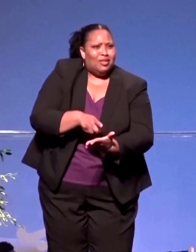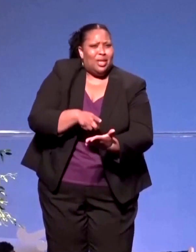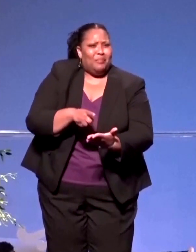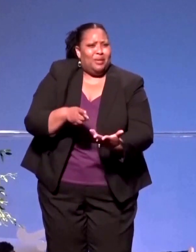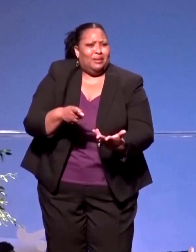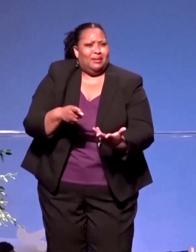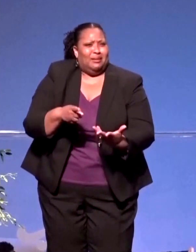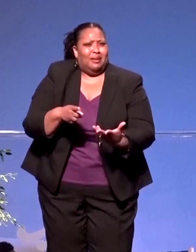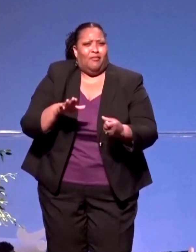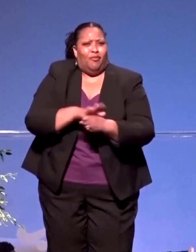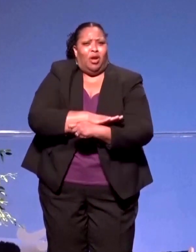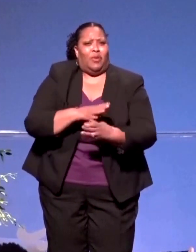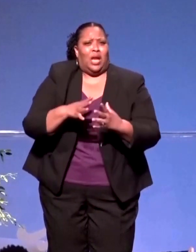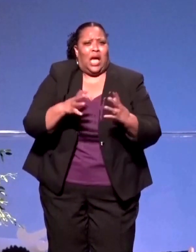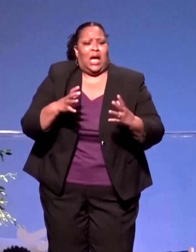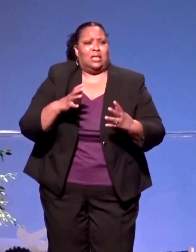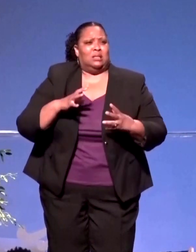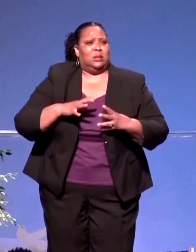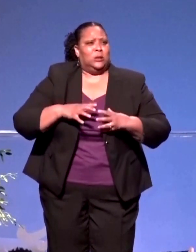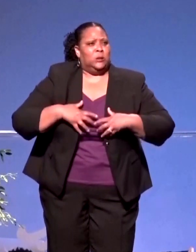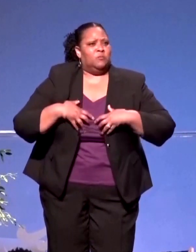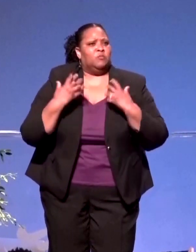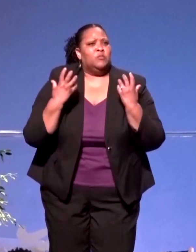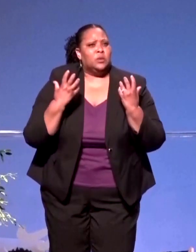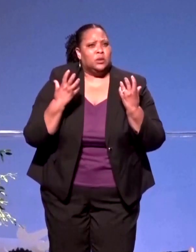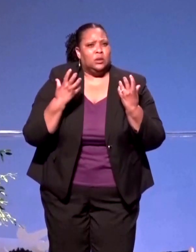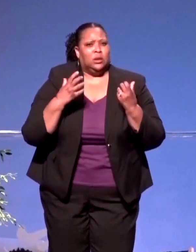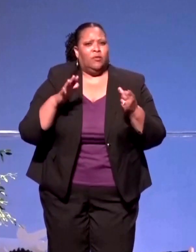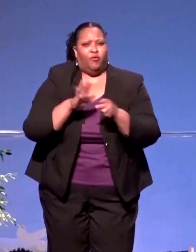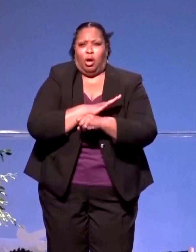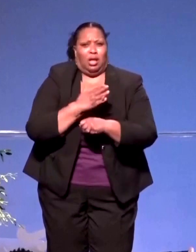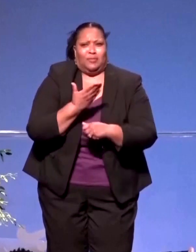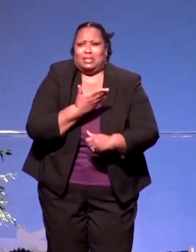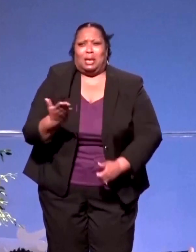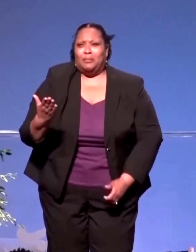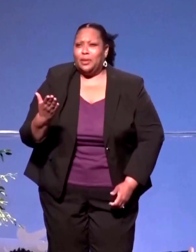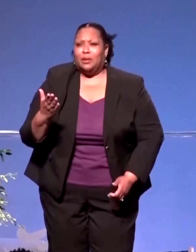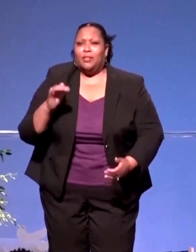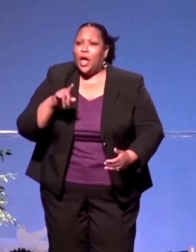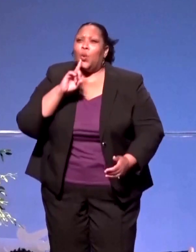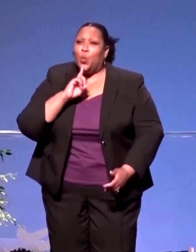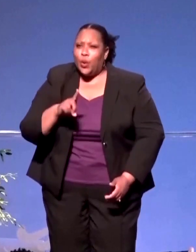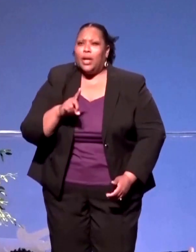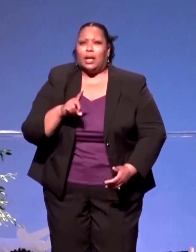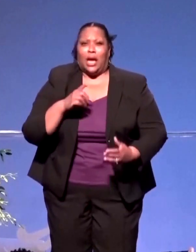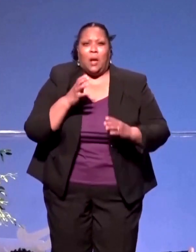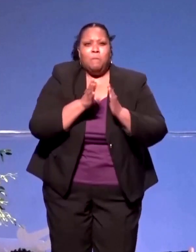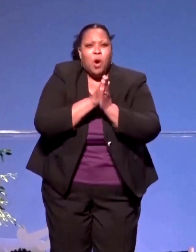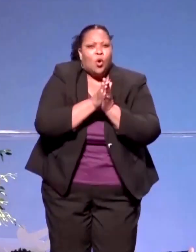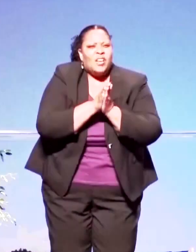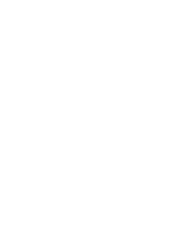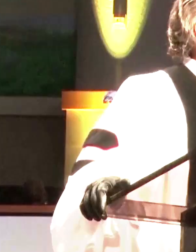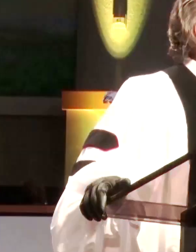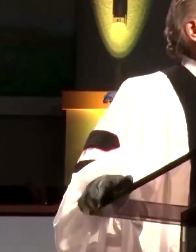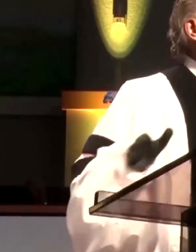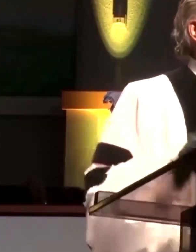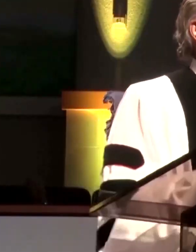full of a lot of venom full of something that really motivates you